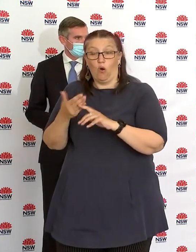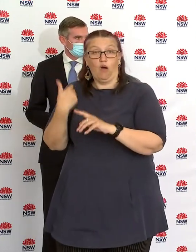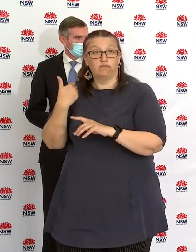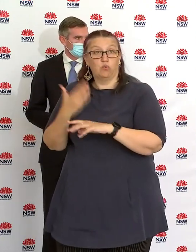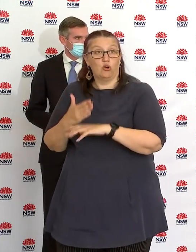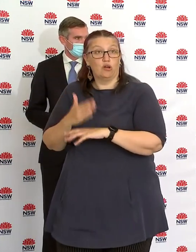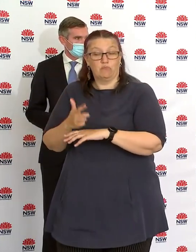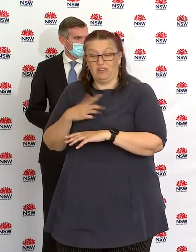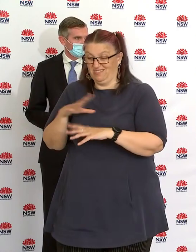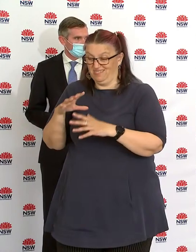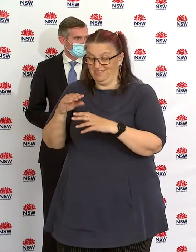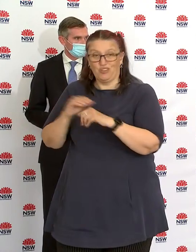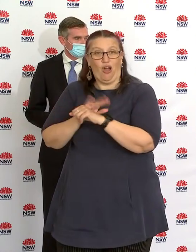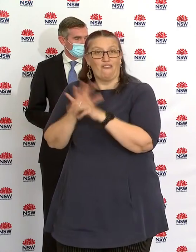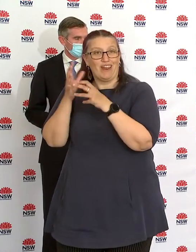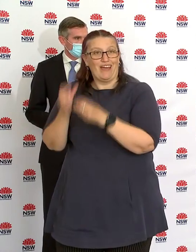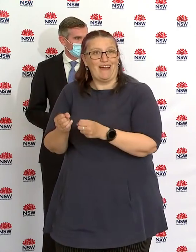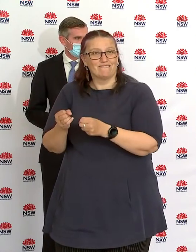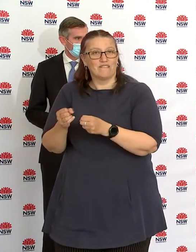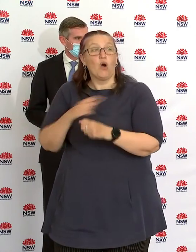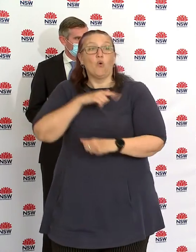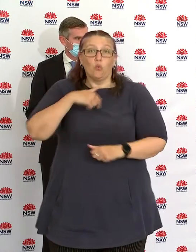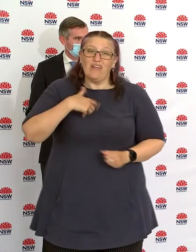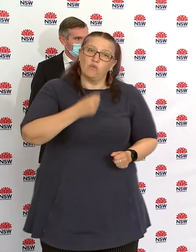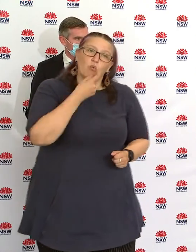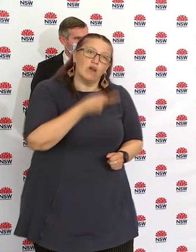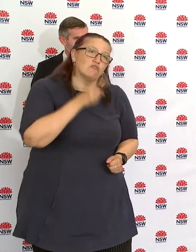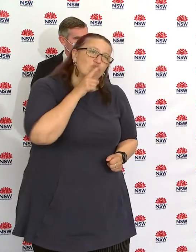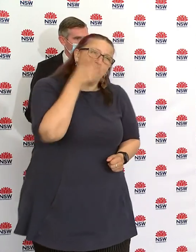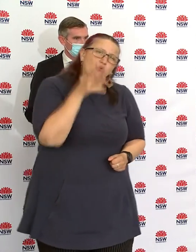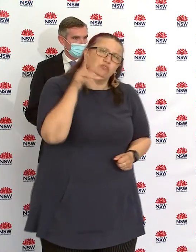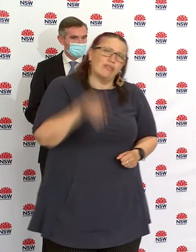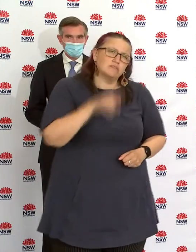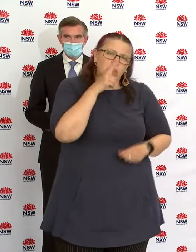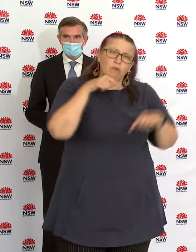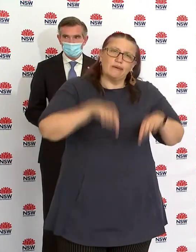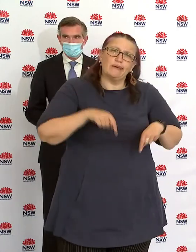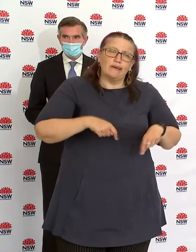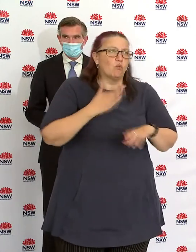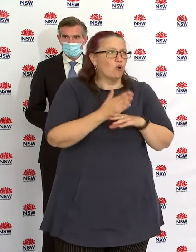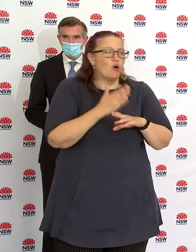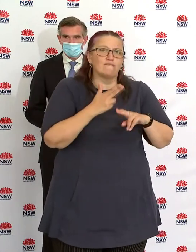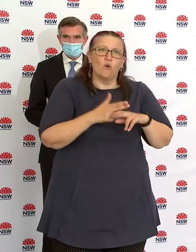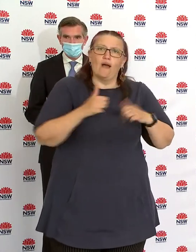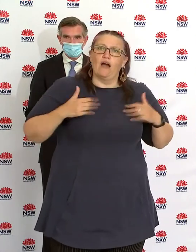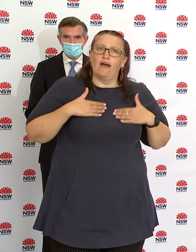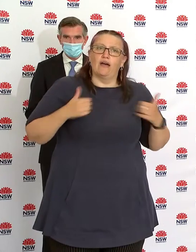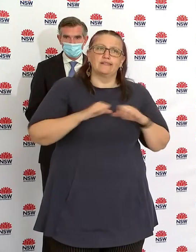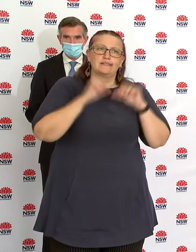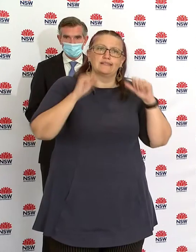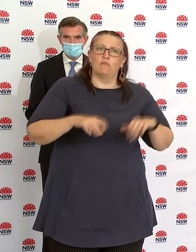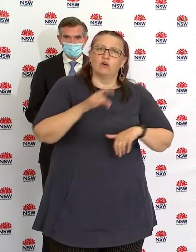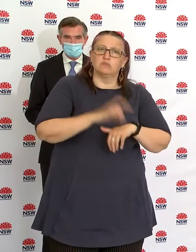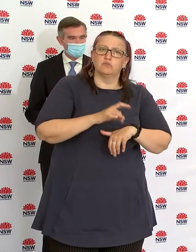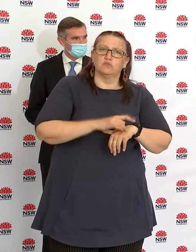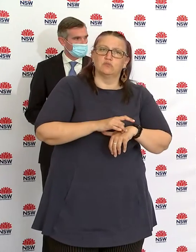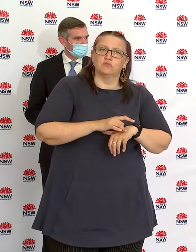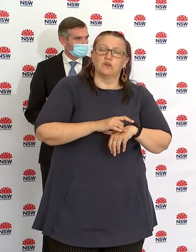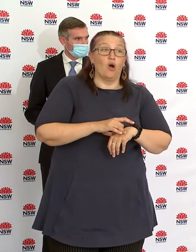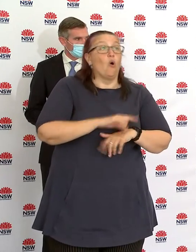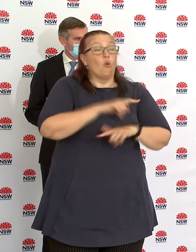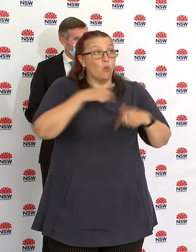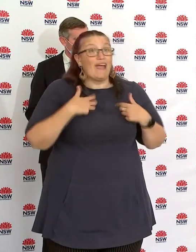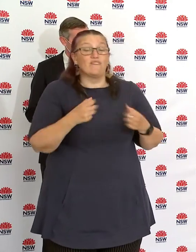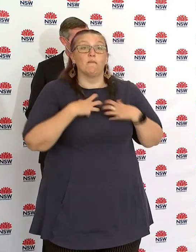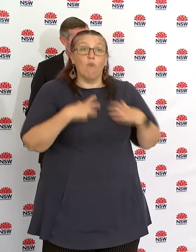,000 staff in the health system. It's the biggest health system. It's almost double the defence force in the country. So we manage it. But is it under stress? Of course